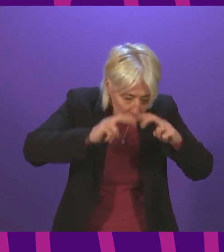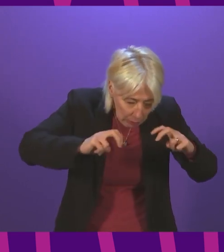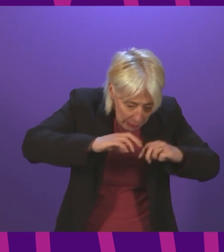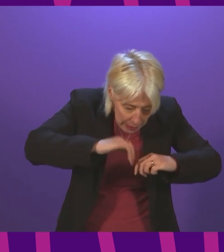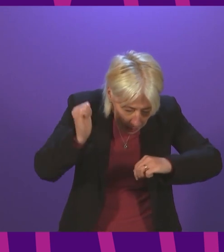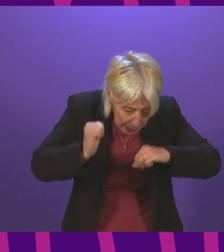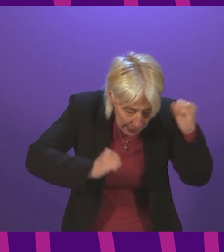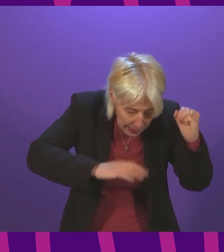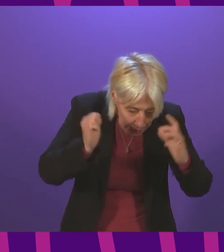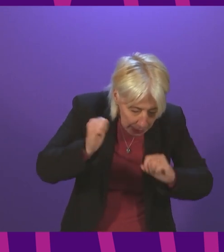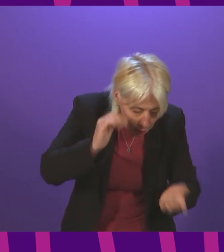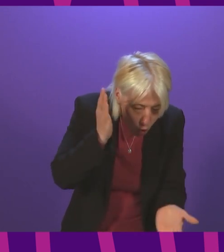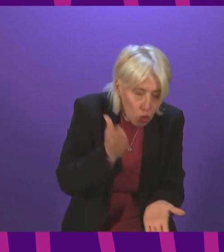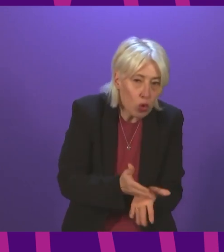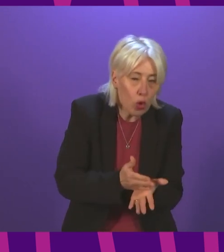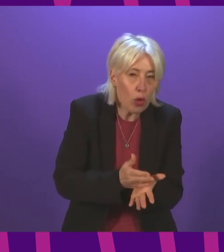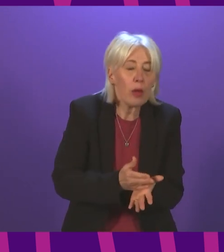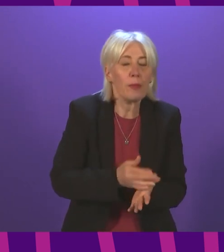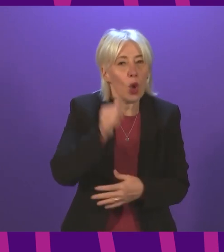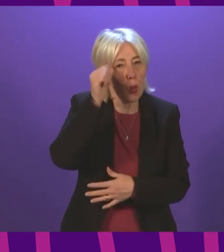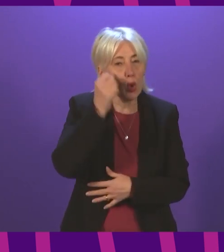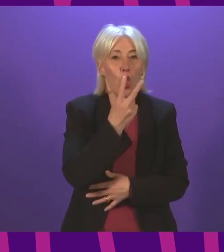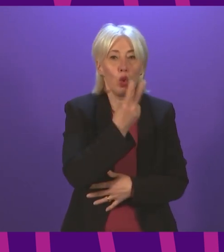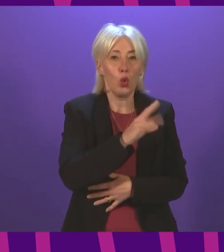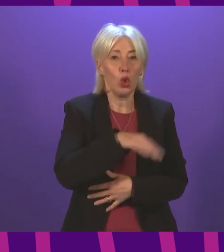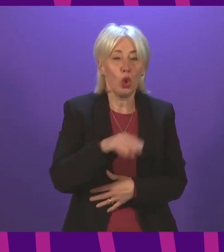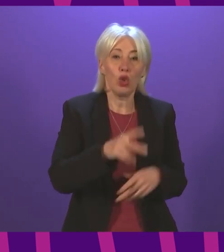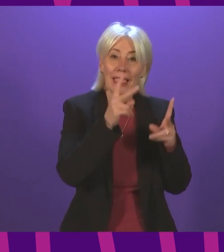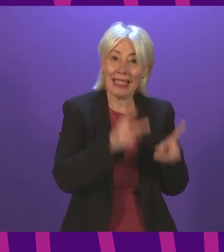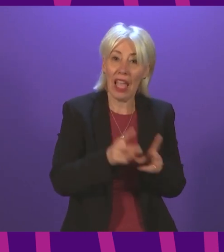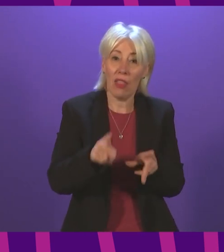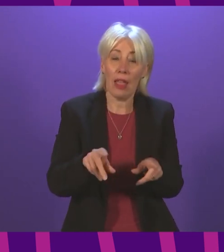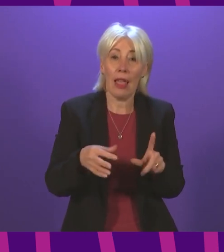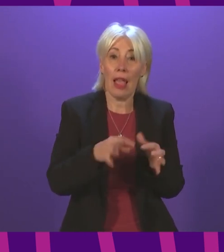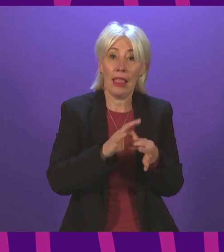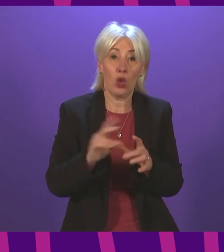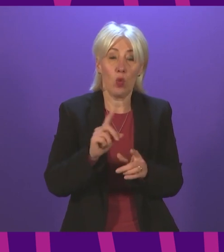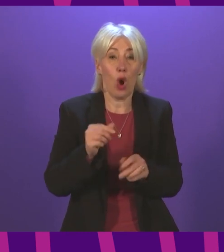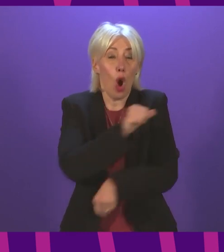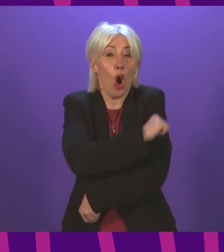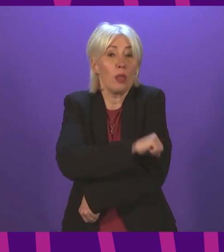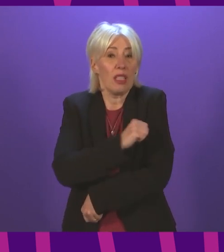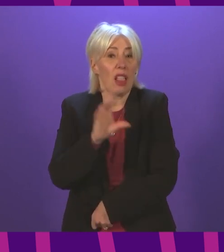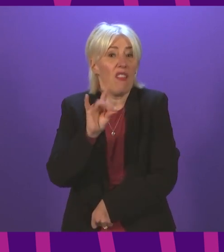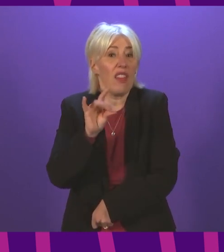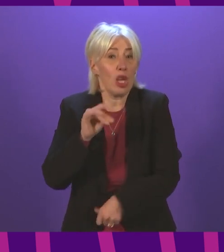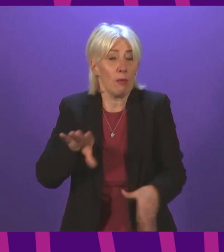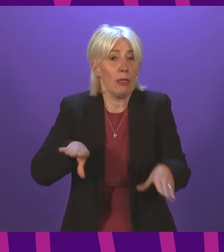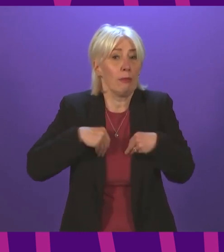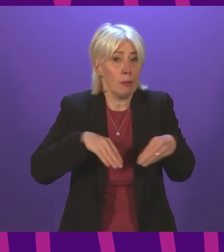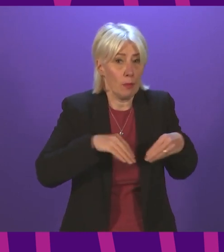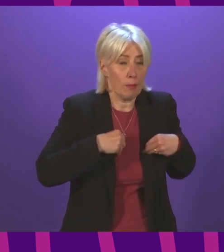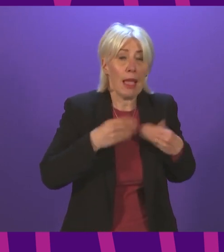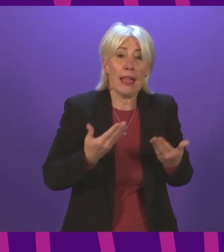case note review, we know that two children's deaths were linked to hospital infections. There is now a criminal investigation into one of those